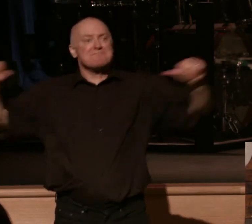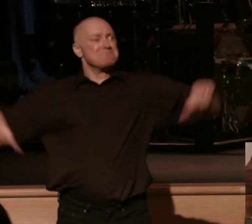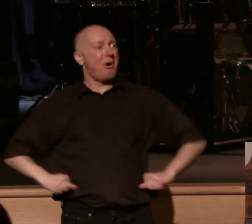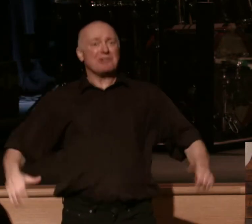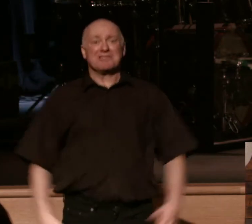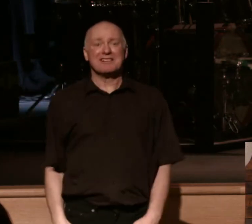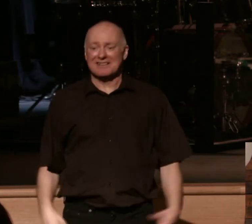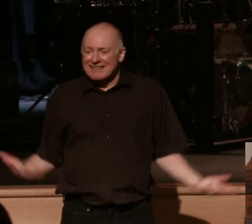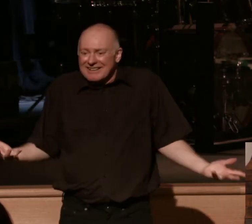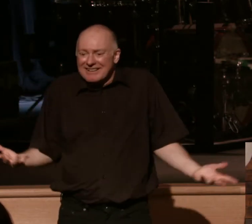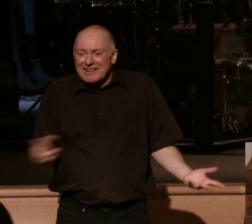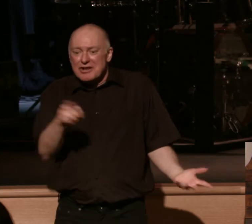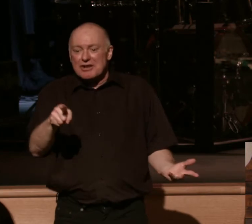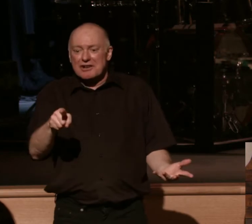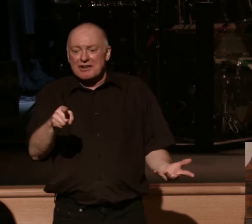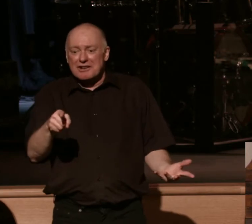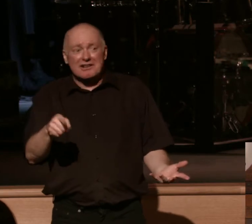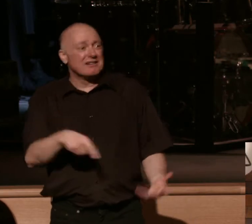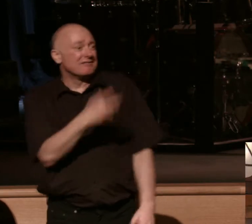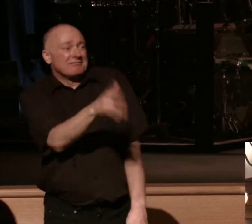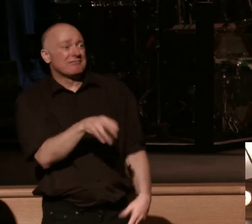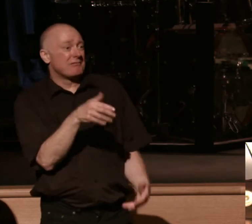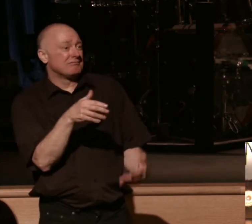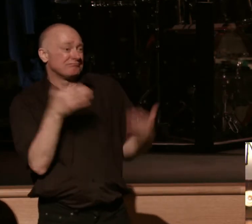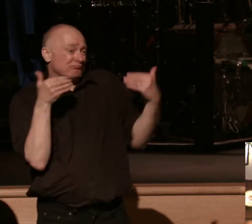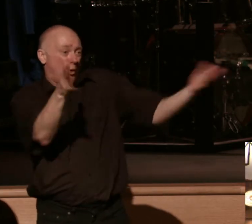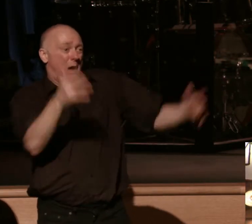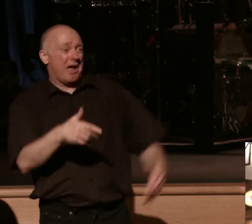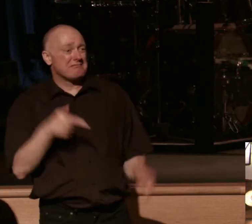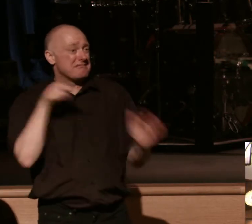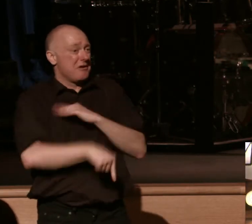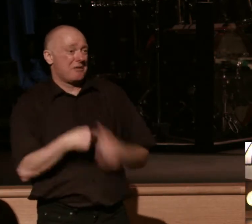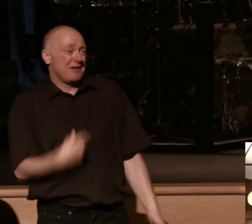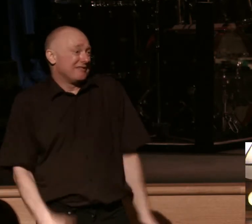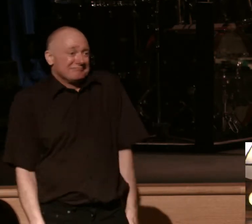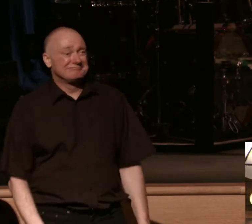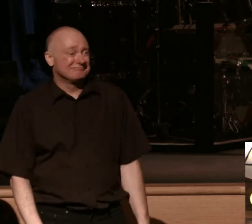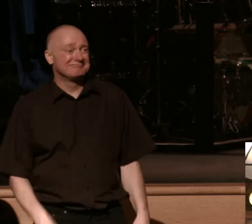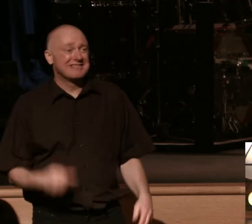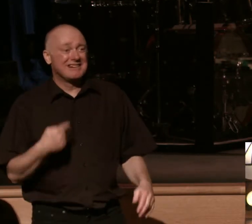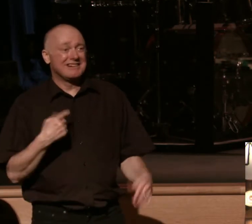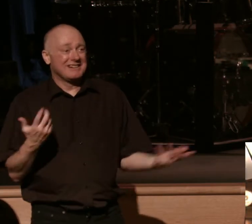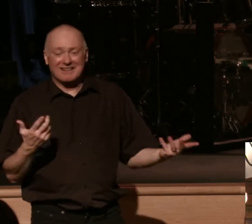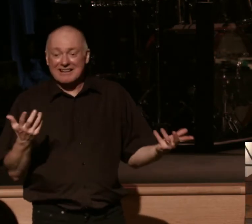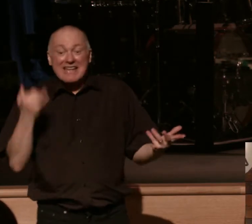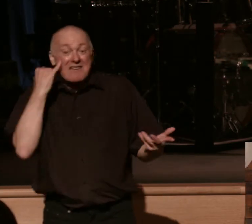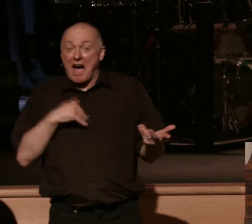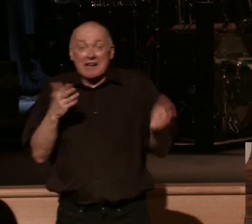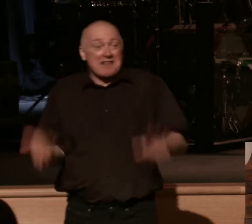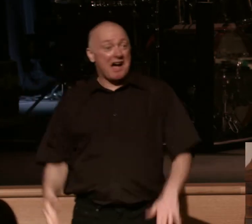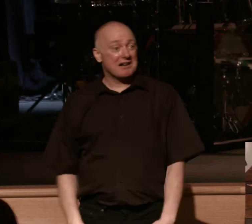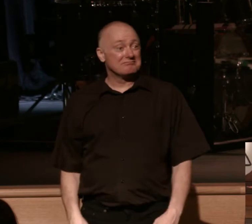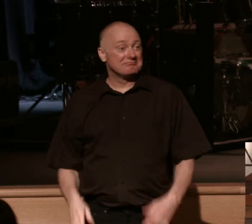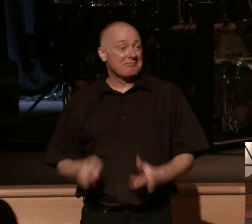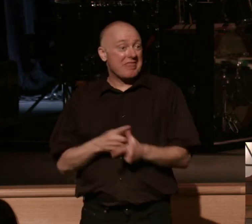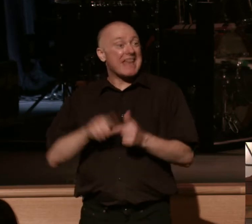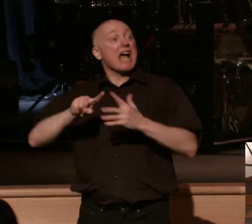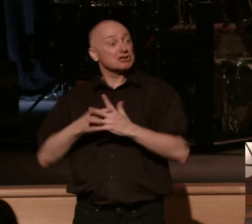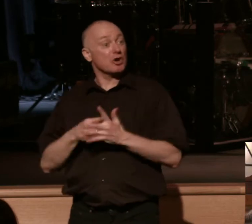That you can, you can take my life and you cannot change the fact that I'm becoming more like Jesus. In fact, if I die, then I start to live. Praise God,